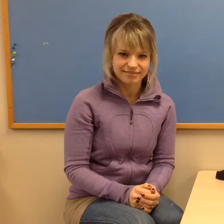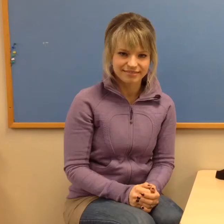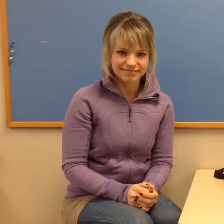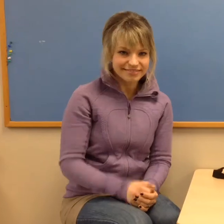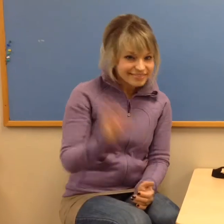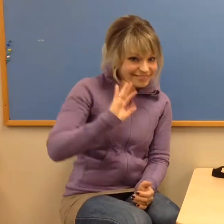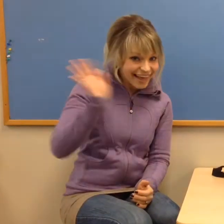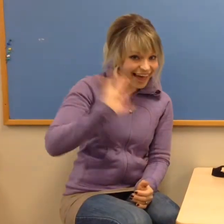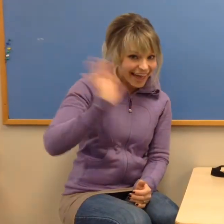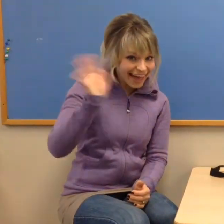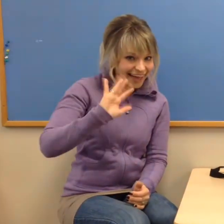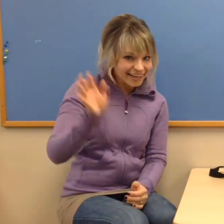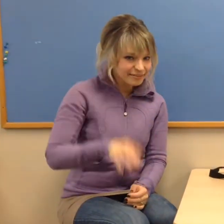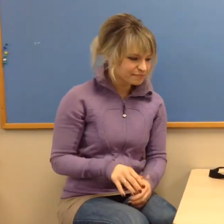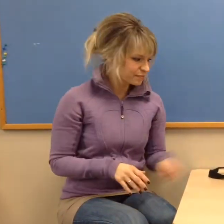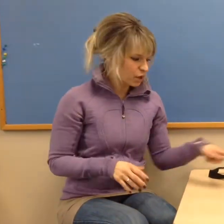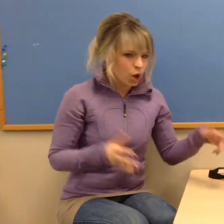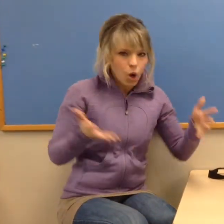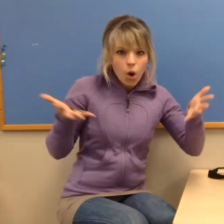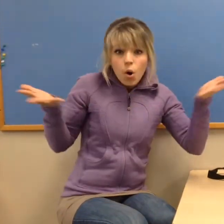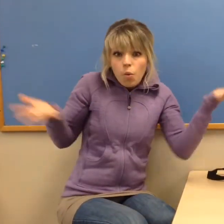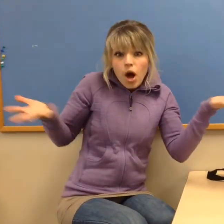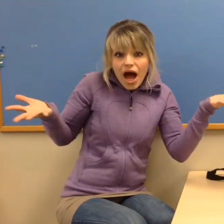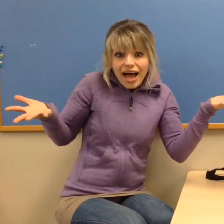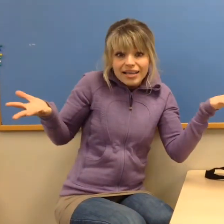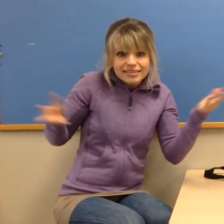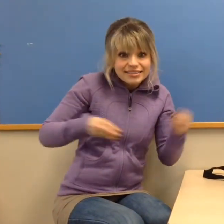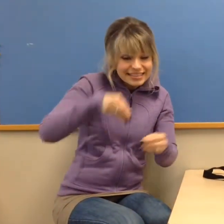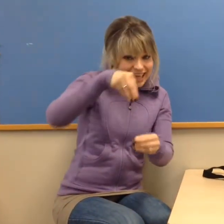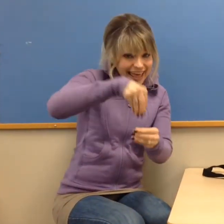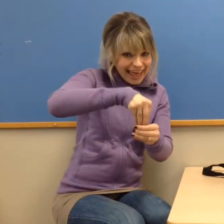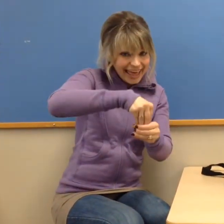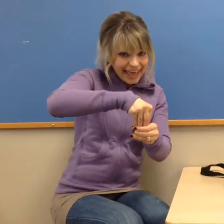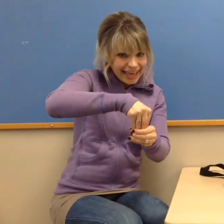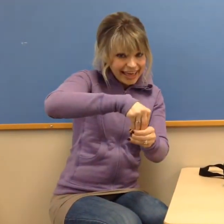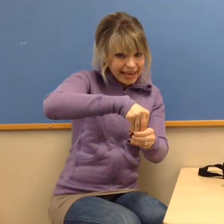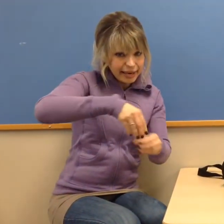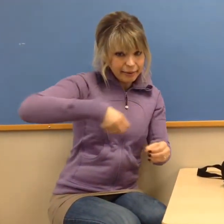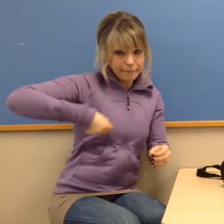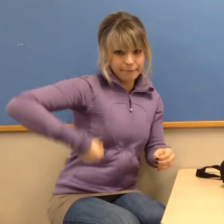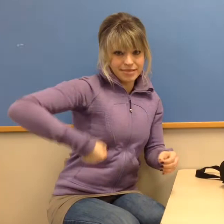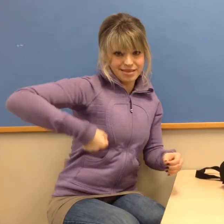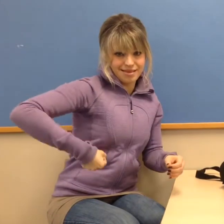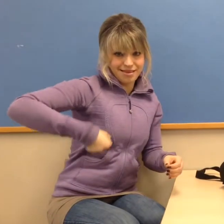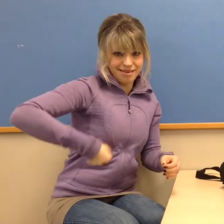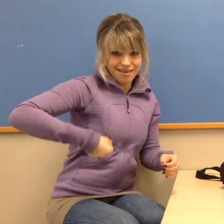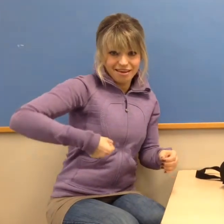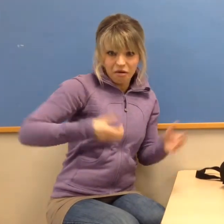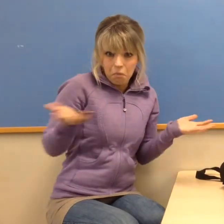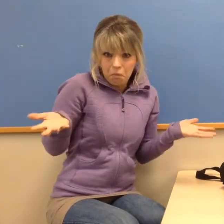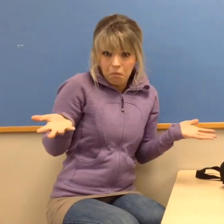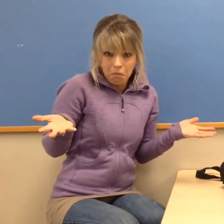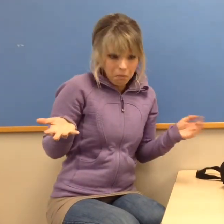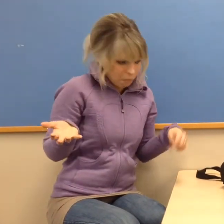Hi. What? In bag. What?